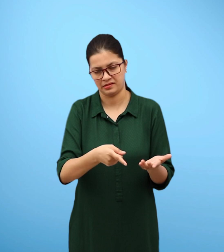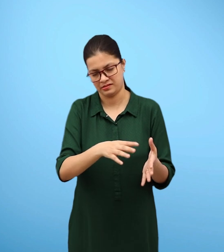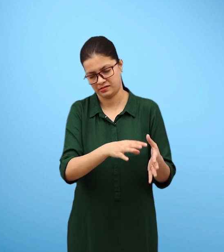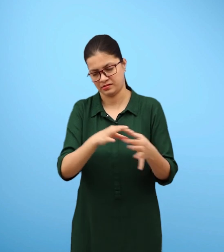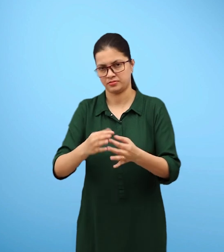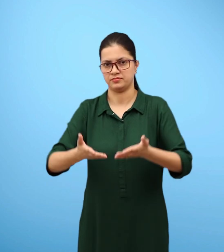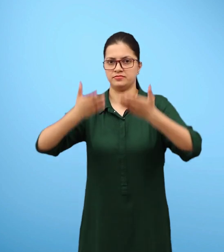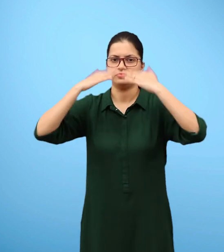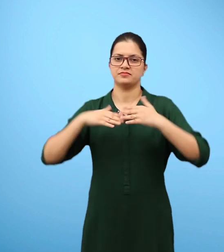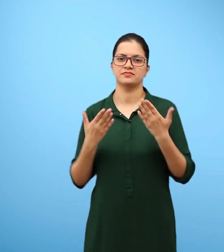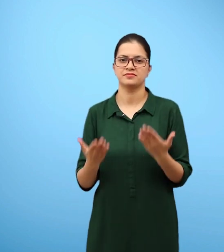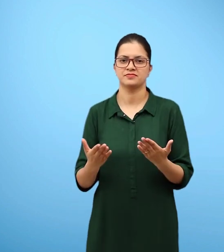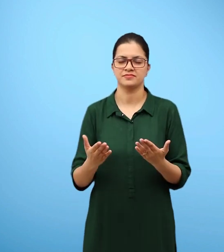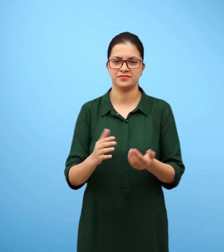Aquatic animals use dissolved air